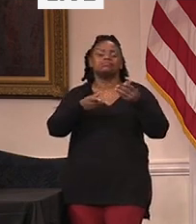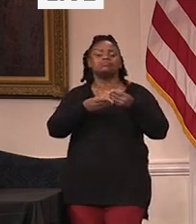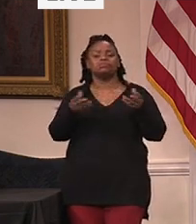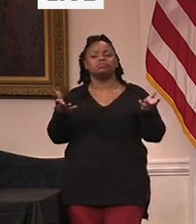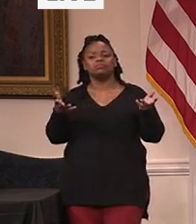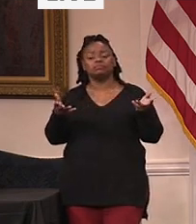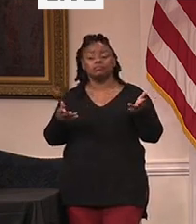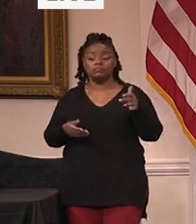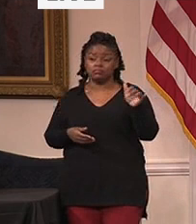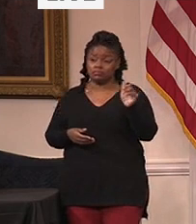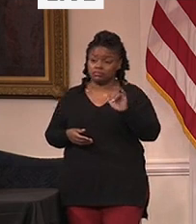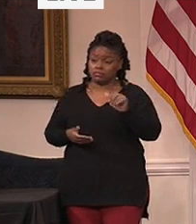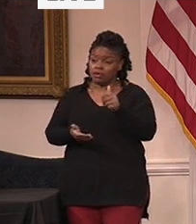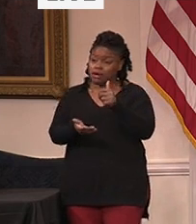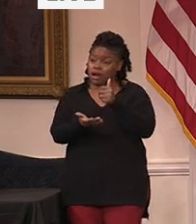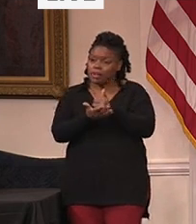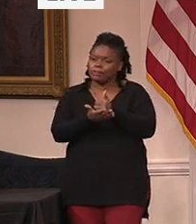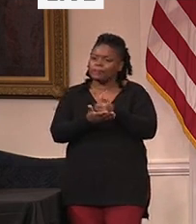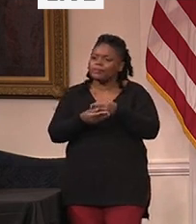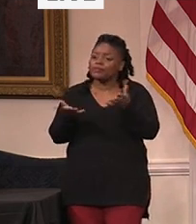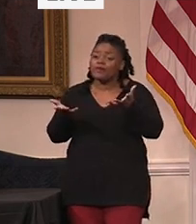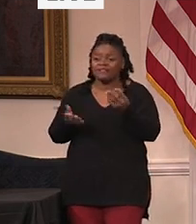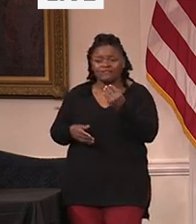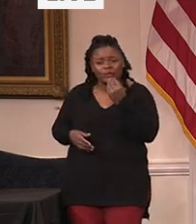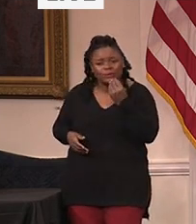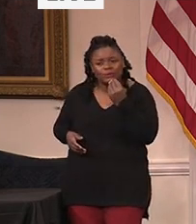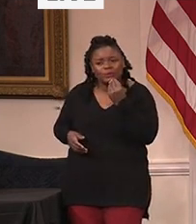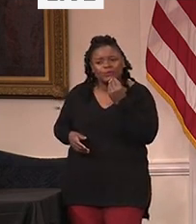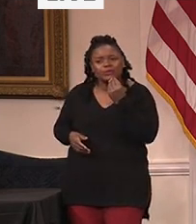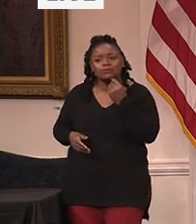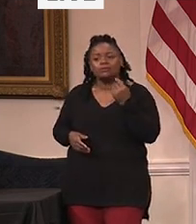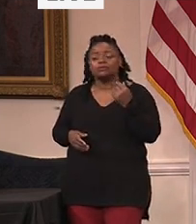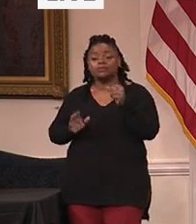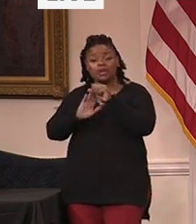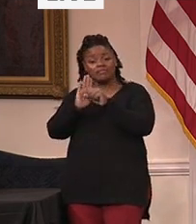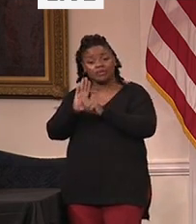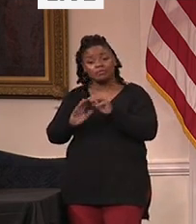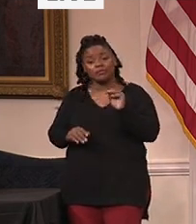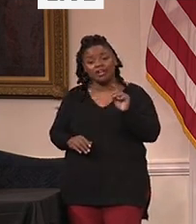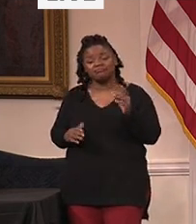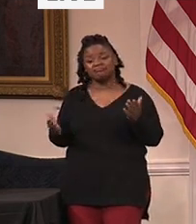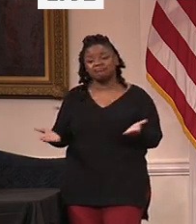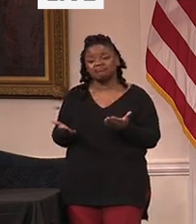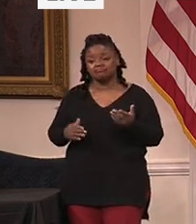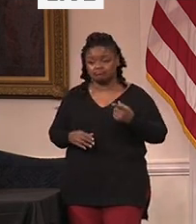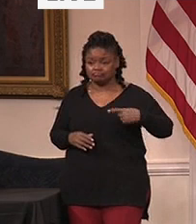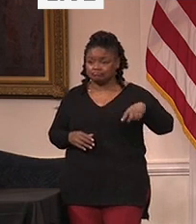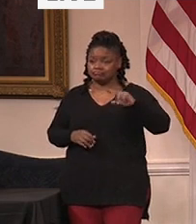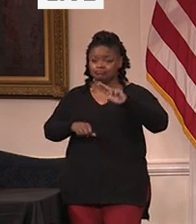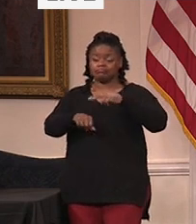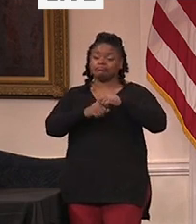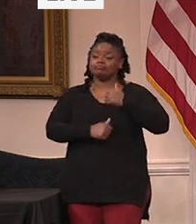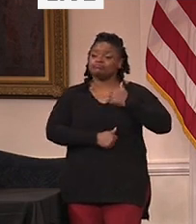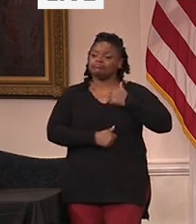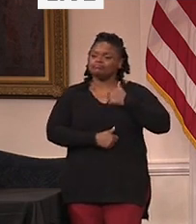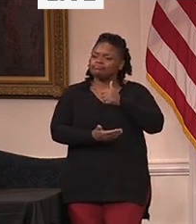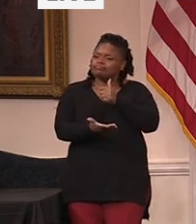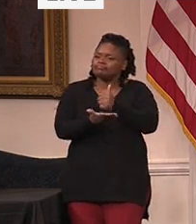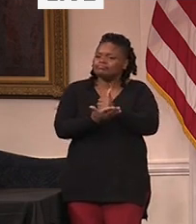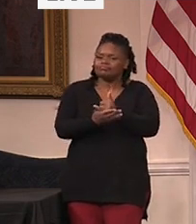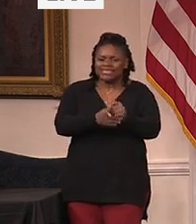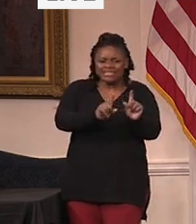Our medical support teams screened and tested more than 22,000 people, including high risk residents at